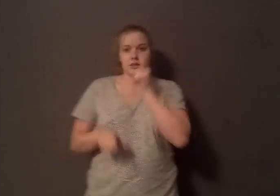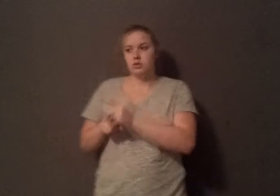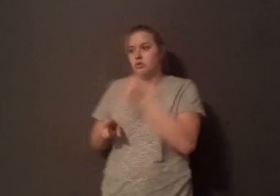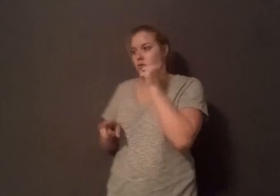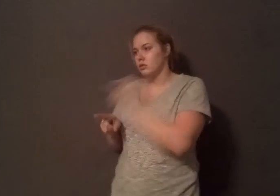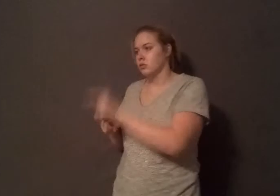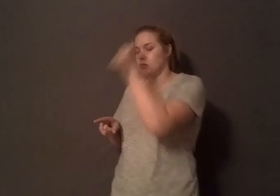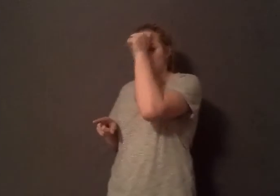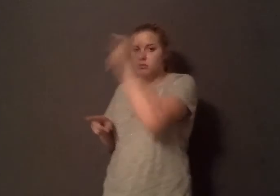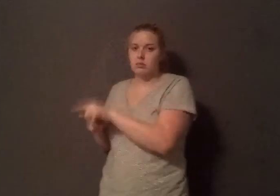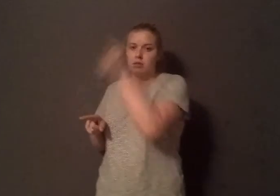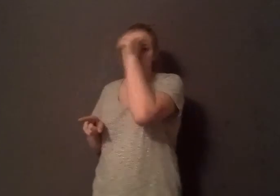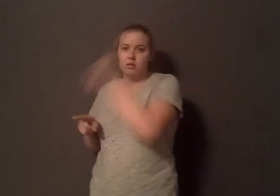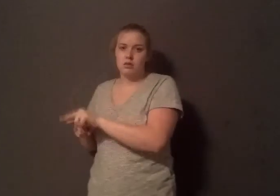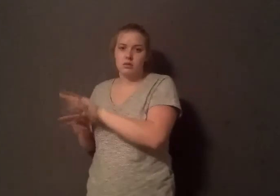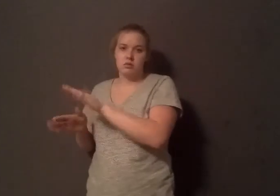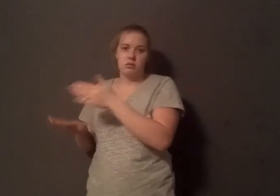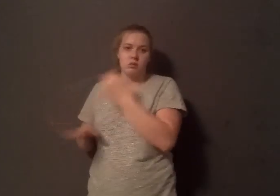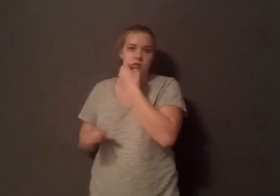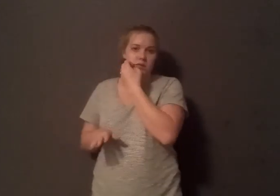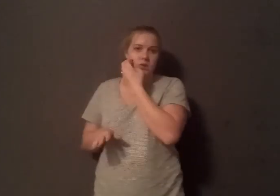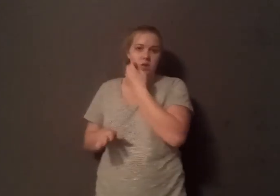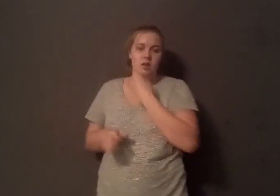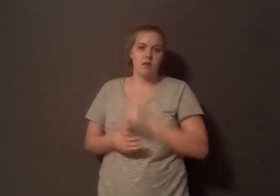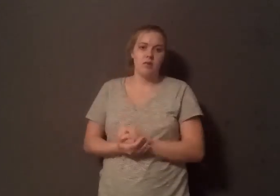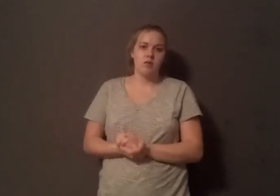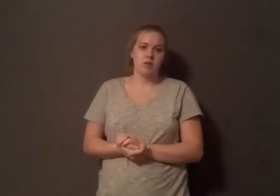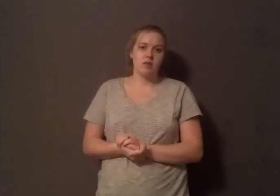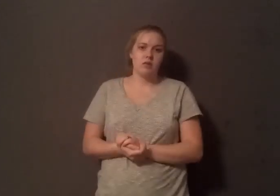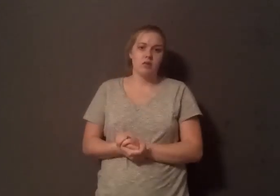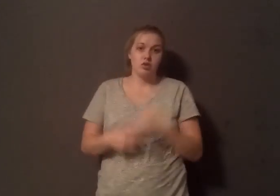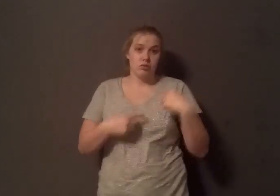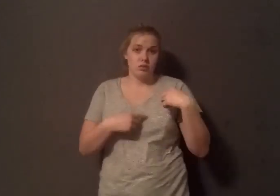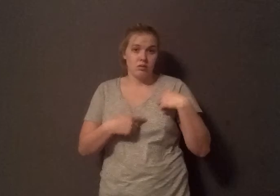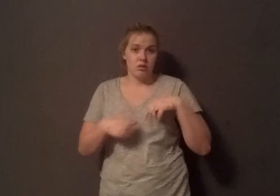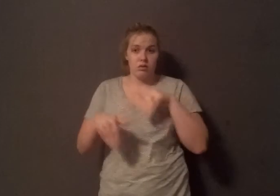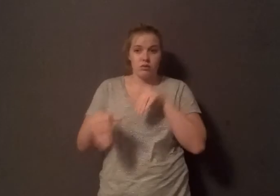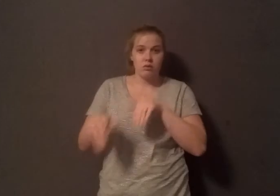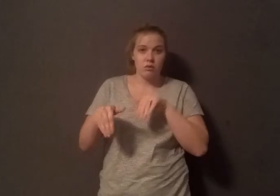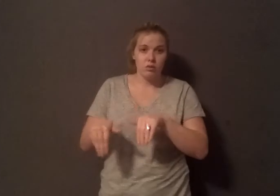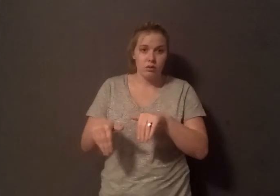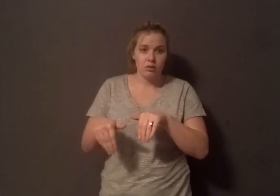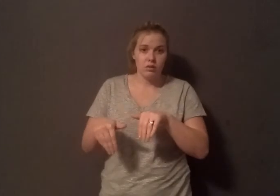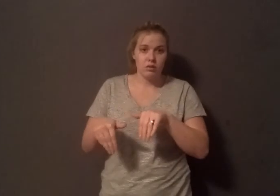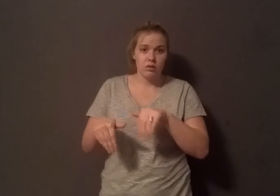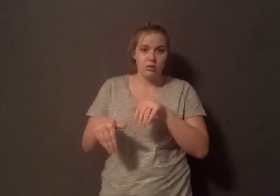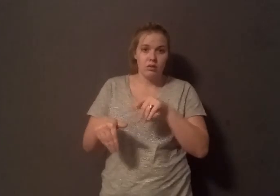brothers. When we go to the funeral, he uses spray. During the funeral? During the funeral, yes. During the funeral. Yeah. He